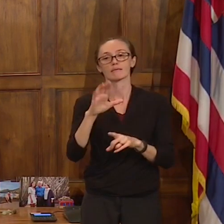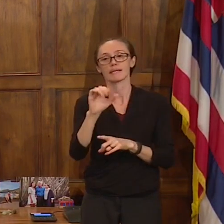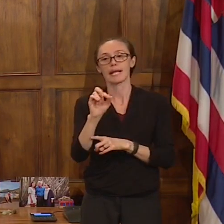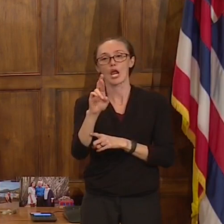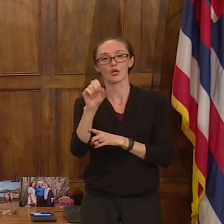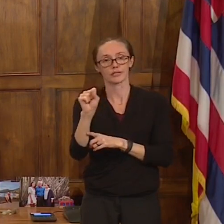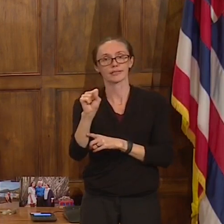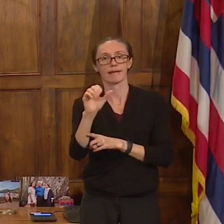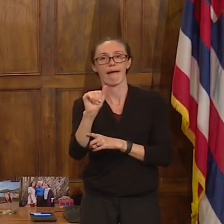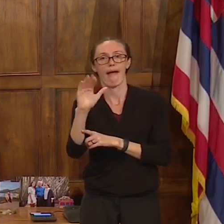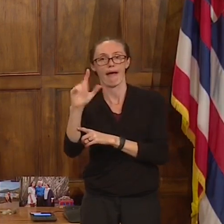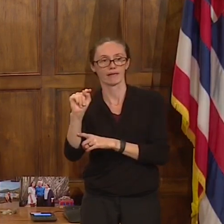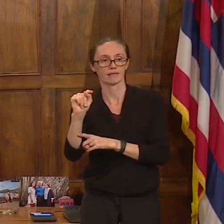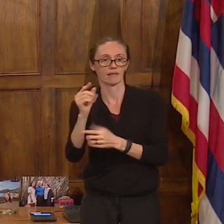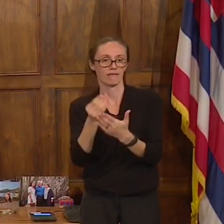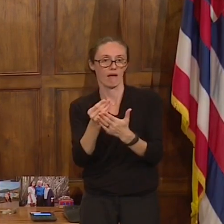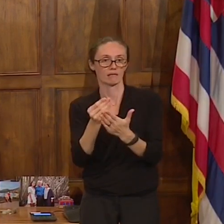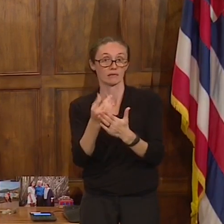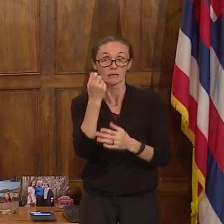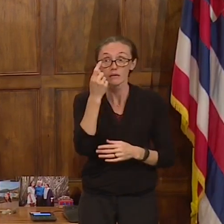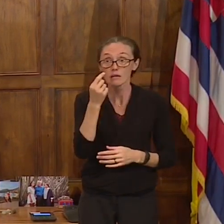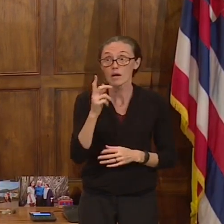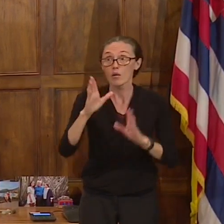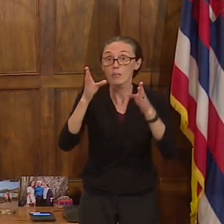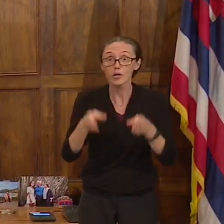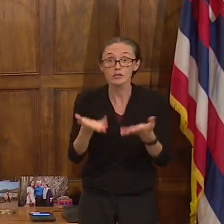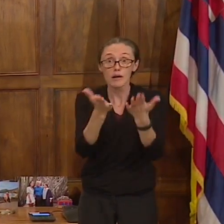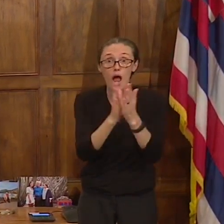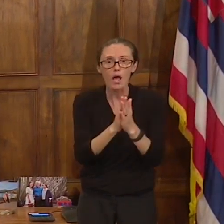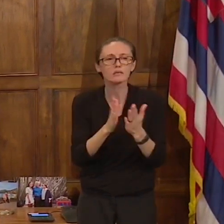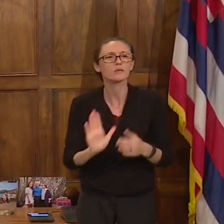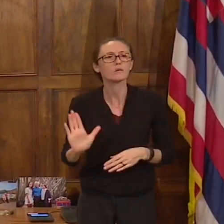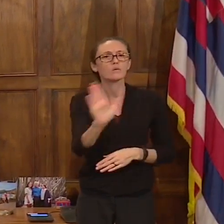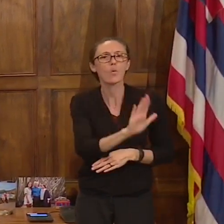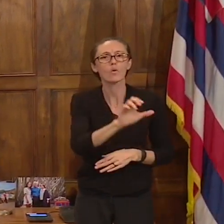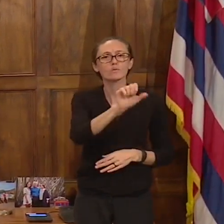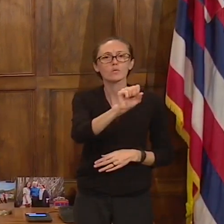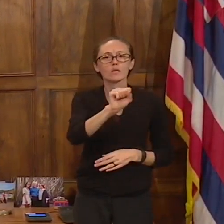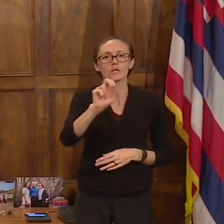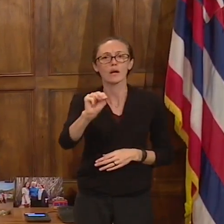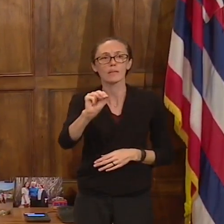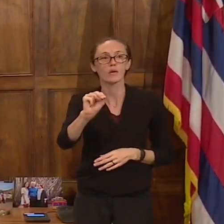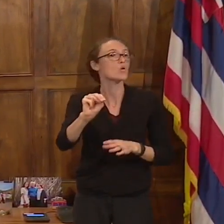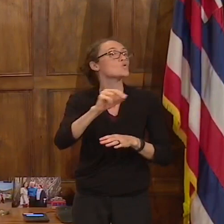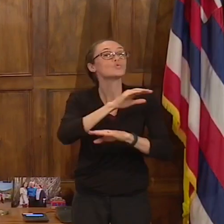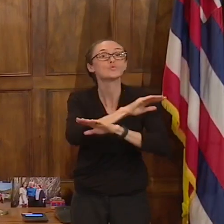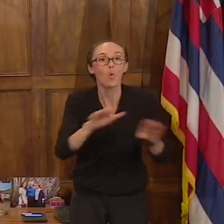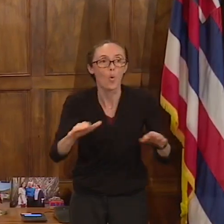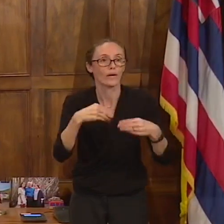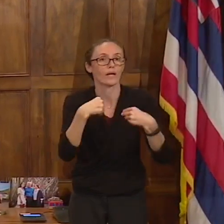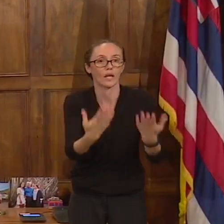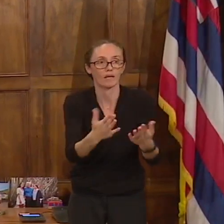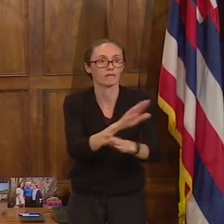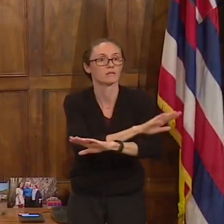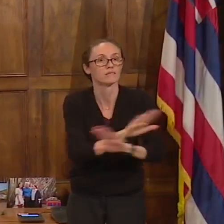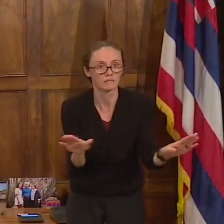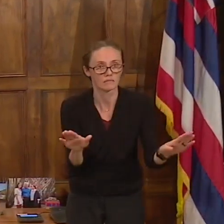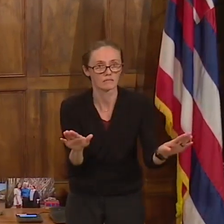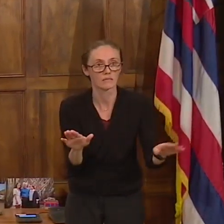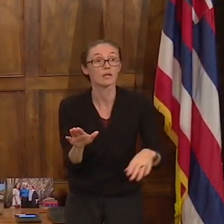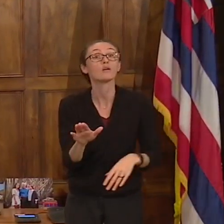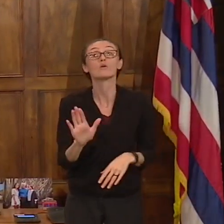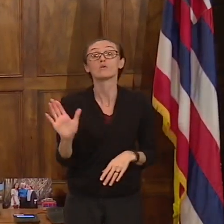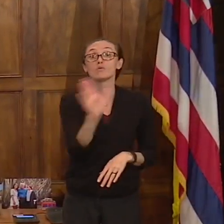someone asks you for your social security number, do not give them your social security number. Do not provide